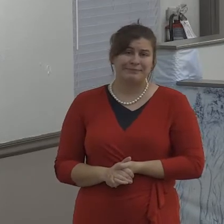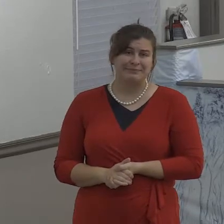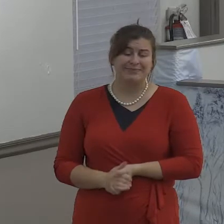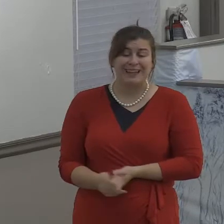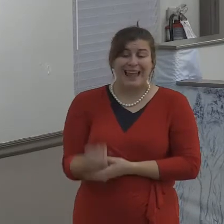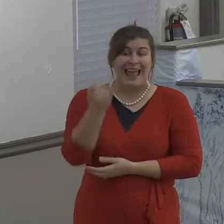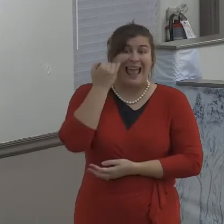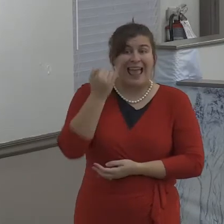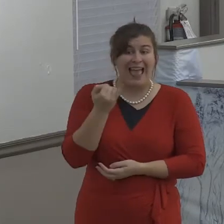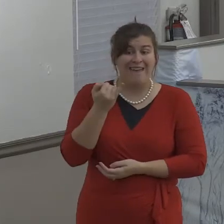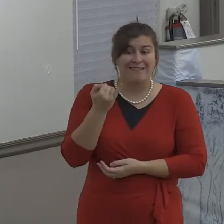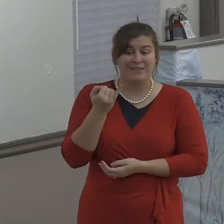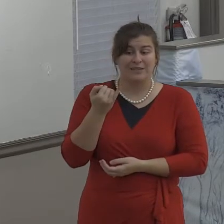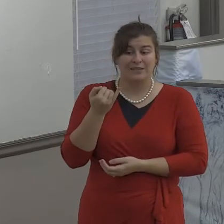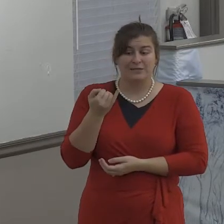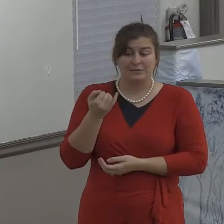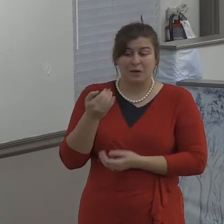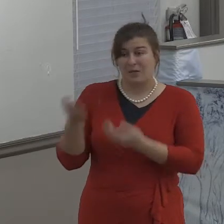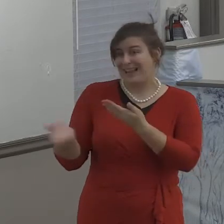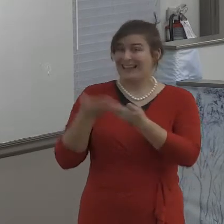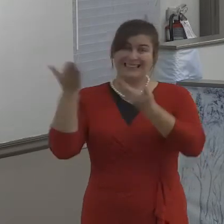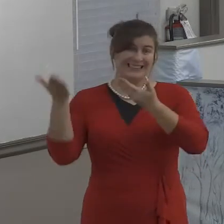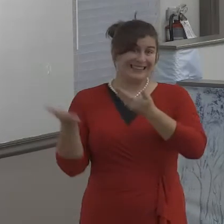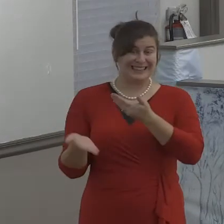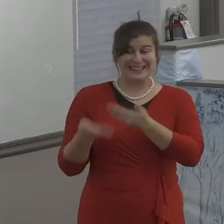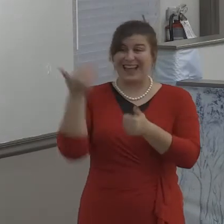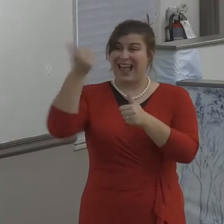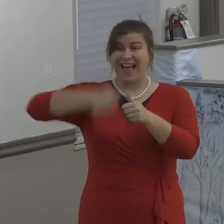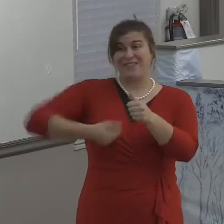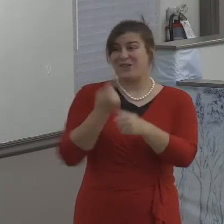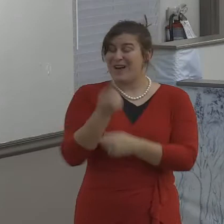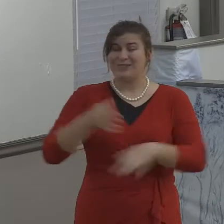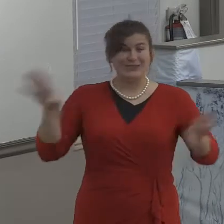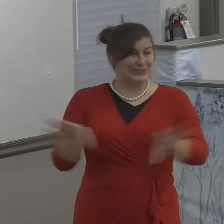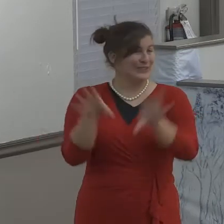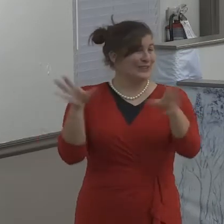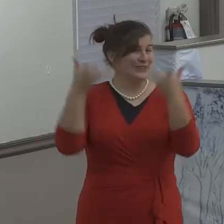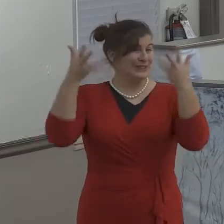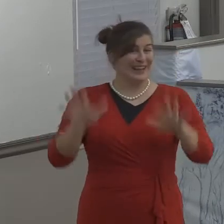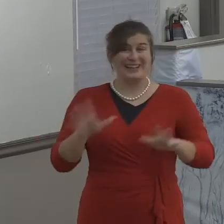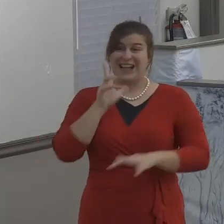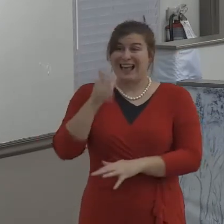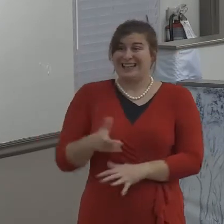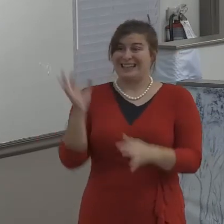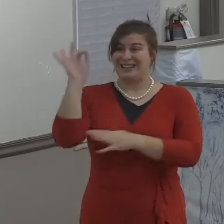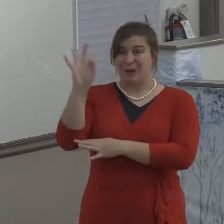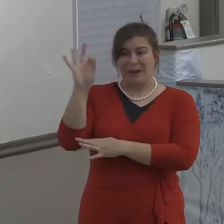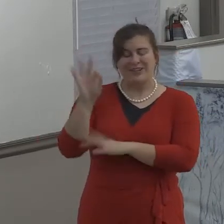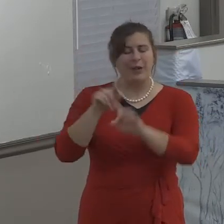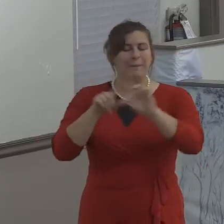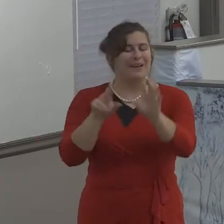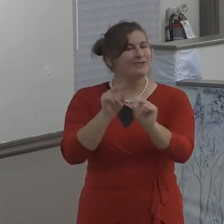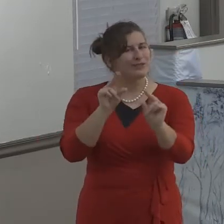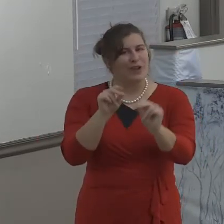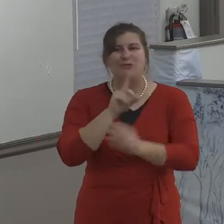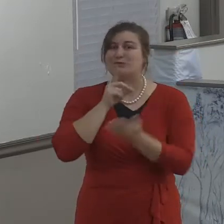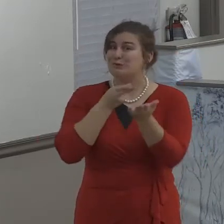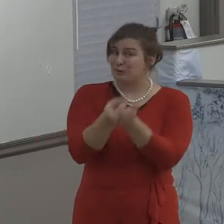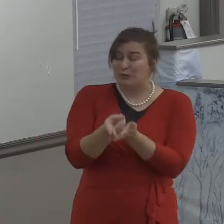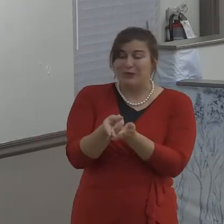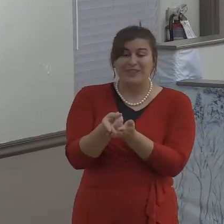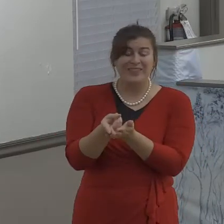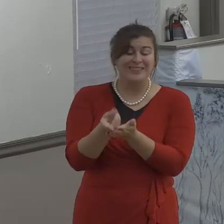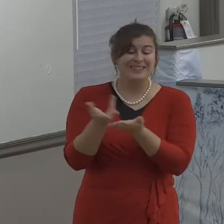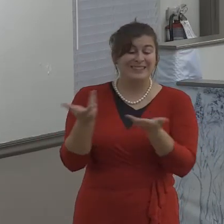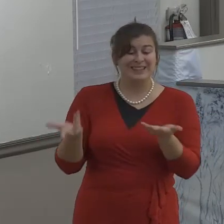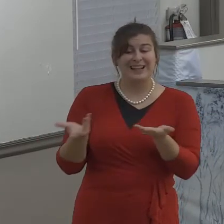And so, we got a battle going on. You're a Christian, you know that. Satan's fighting you every single moment